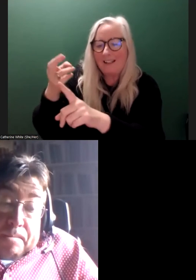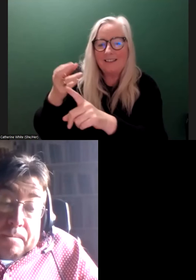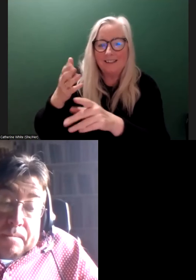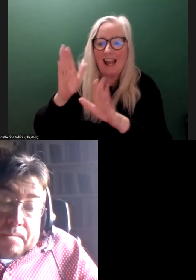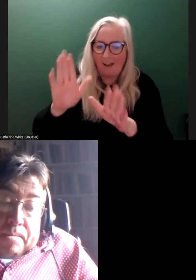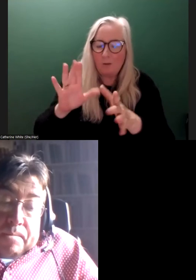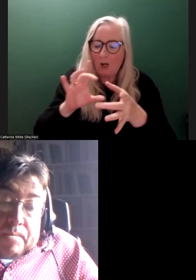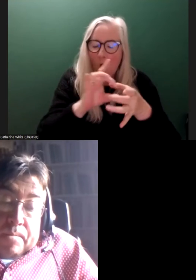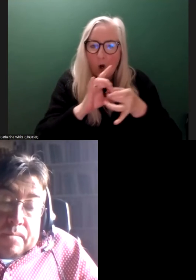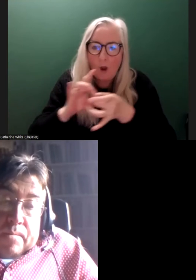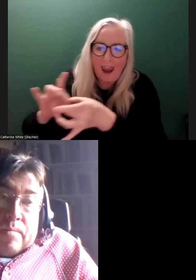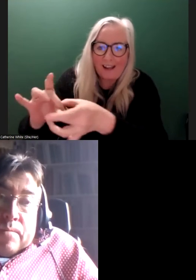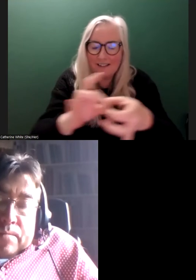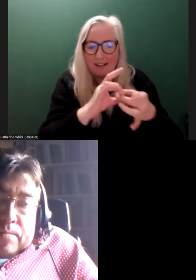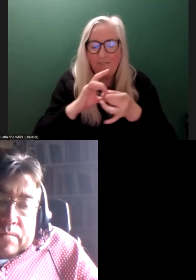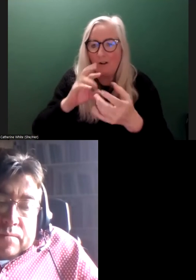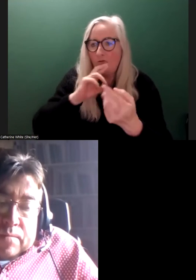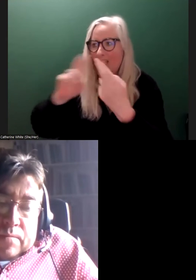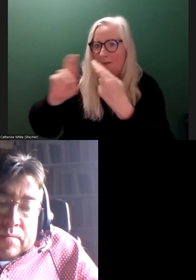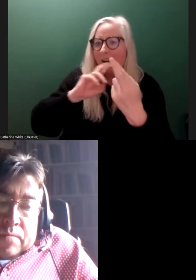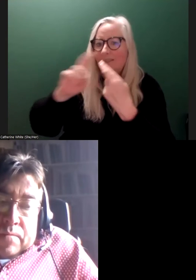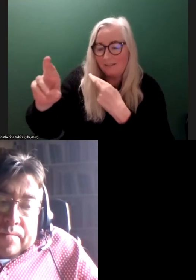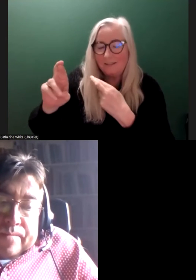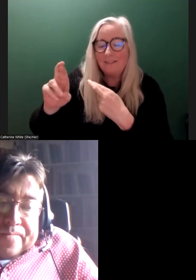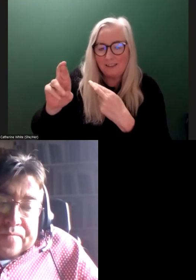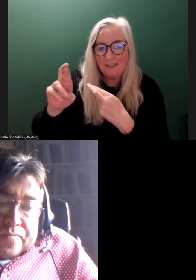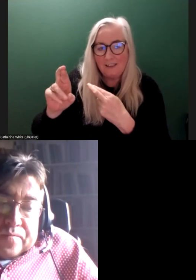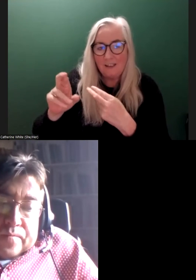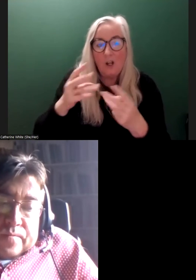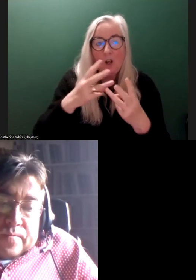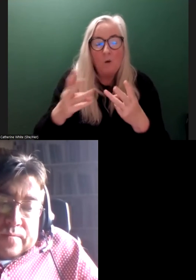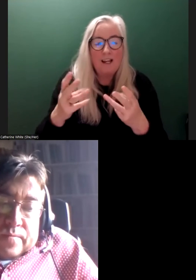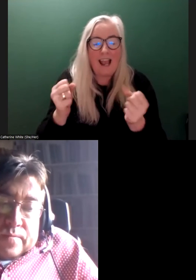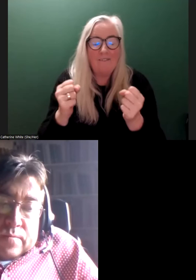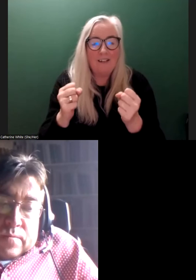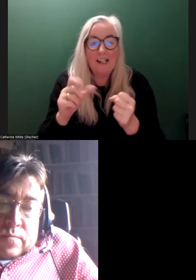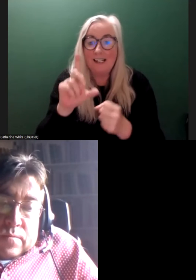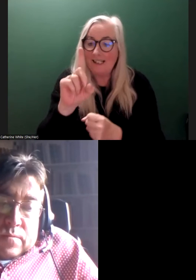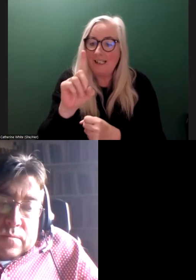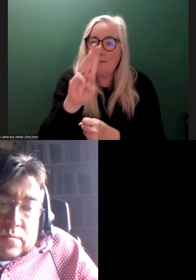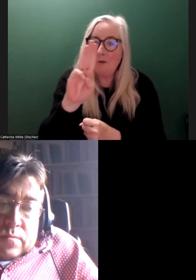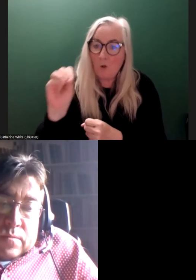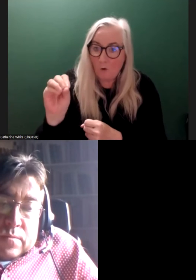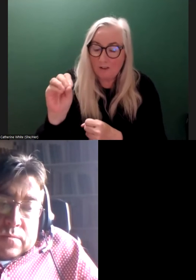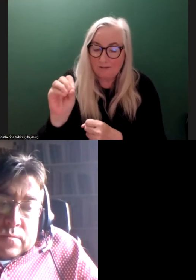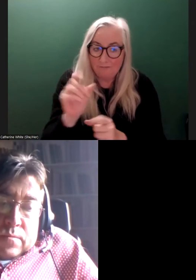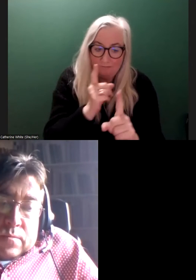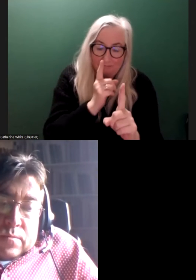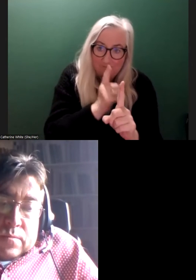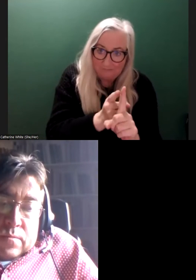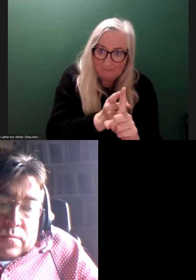and collective responses. So when you have a union of disability, and that's what DPOs are, they're unions essentially.